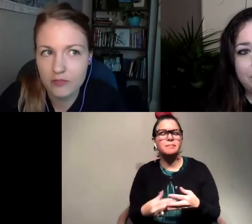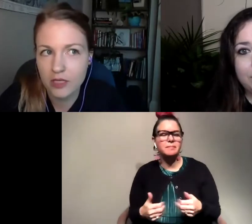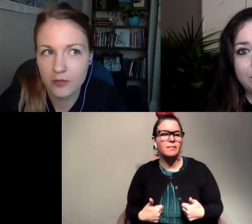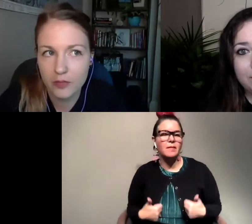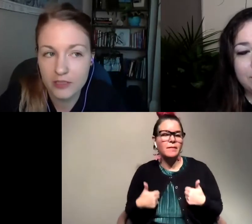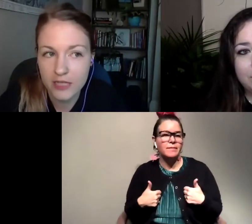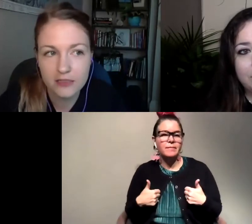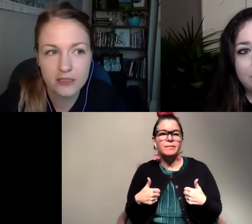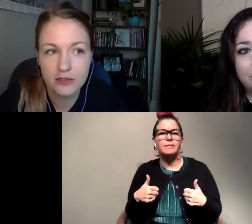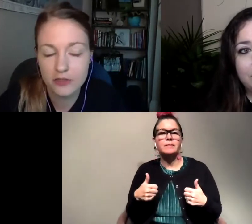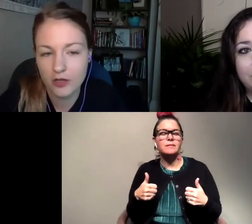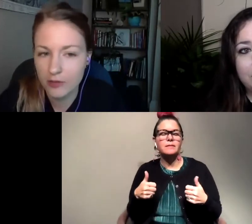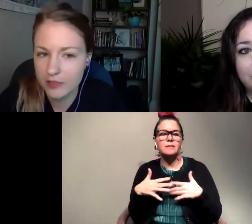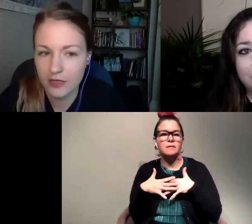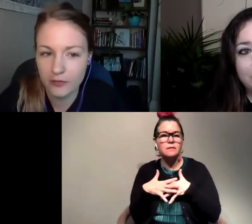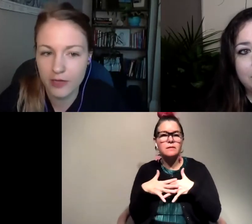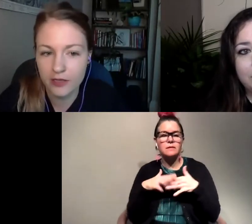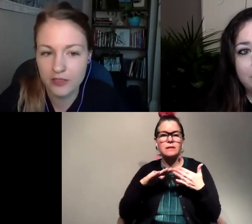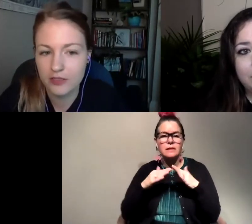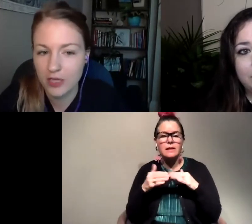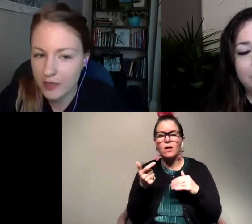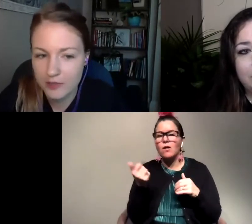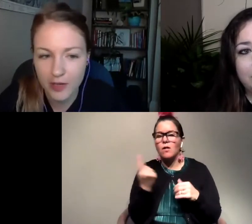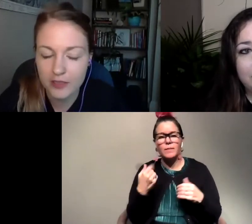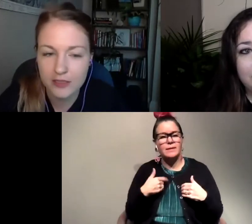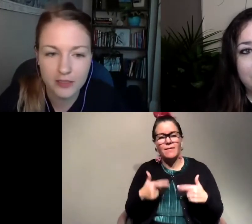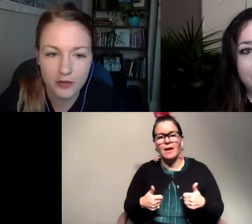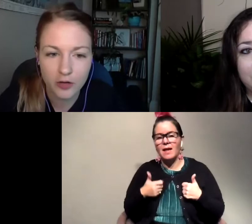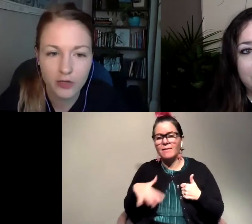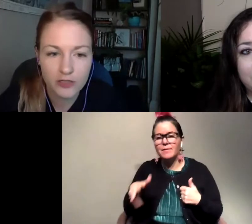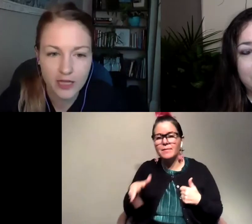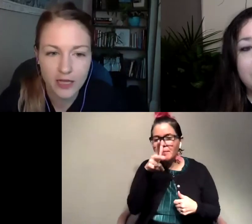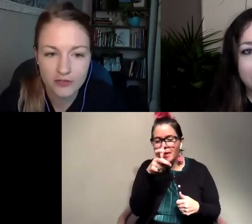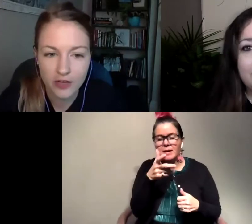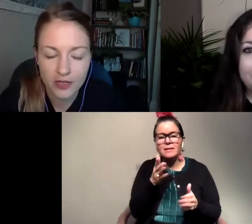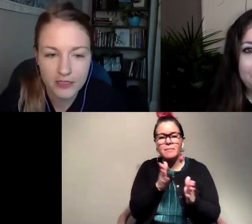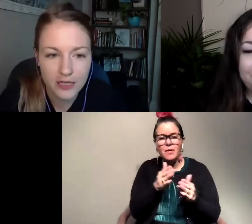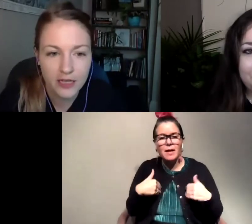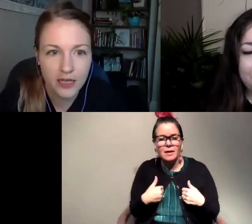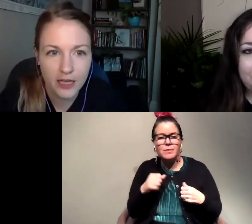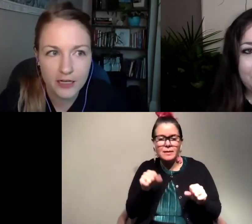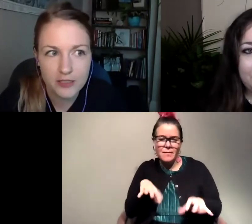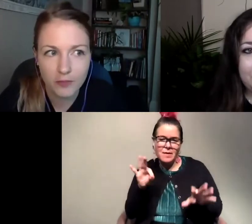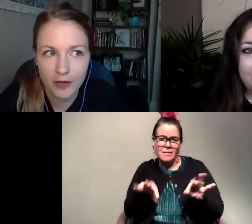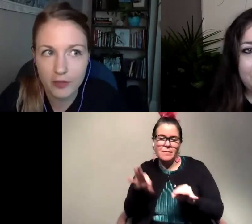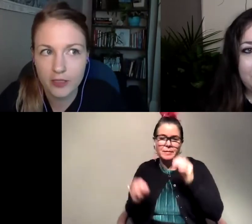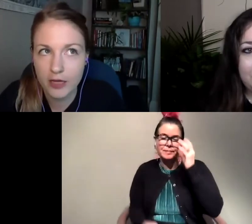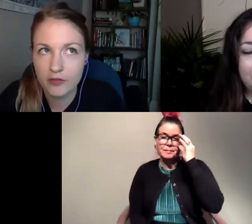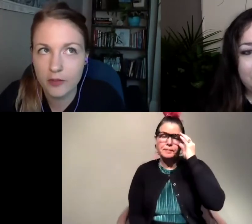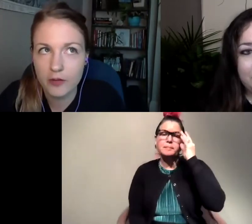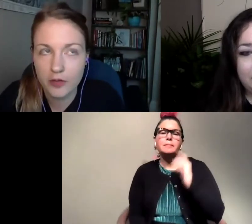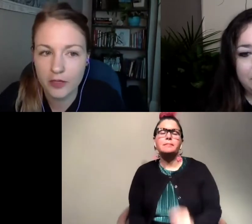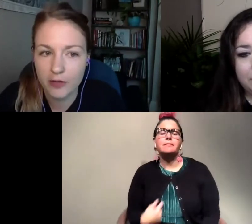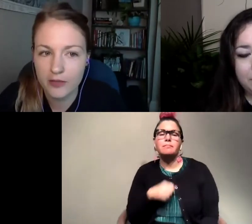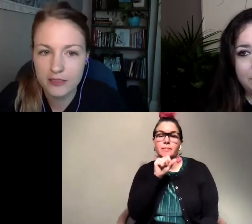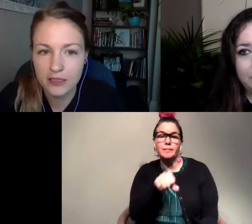in a really dense city there's always life around us there's always bugs and little critters to find and it's what I really love